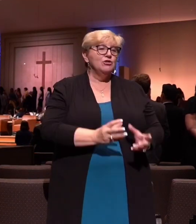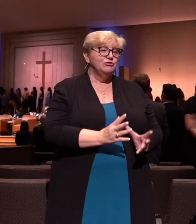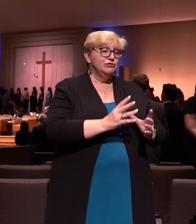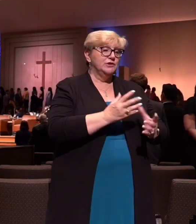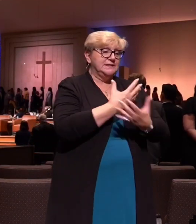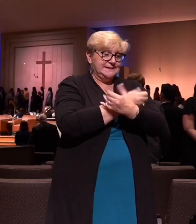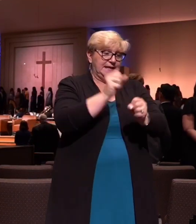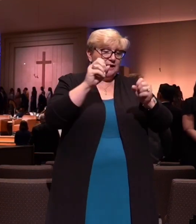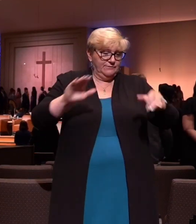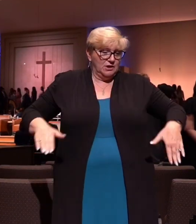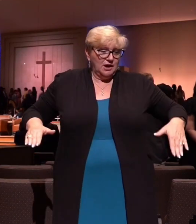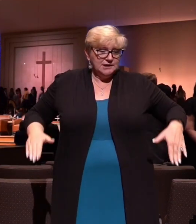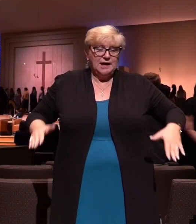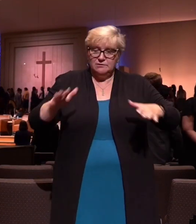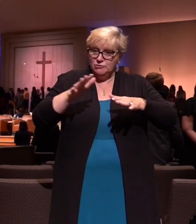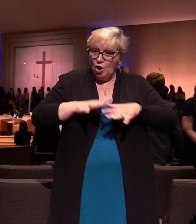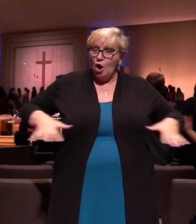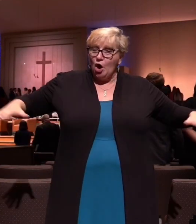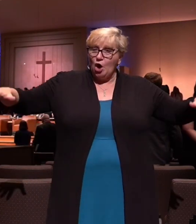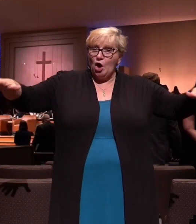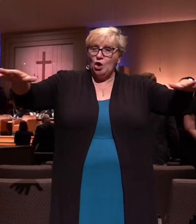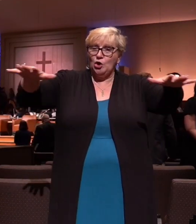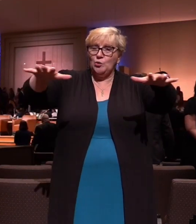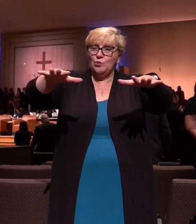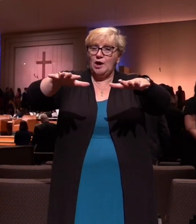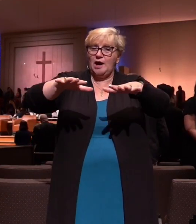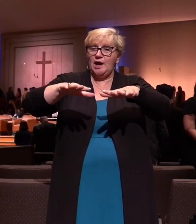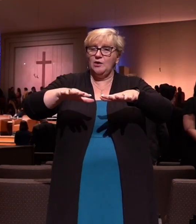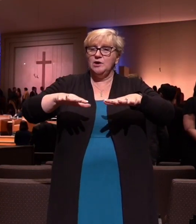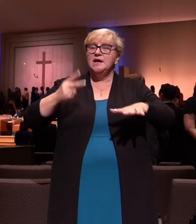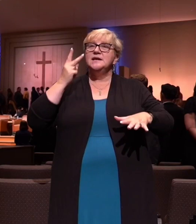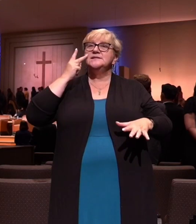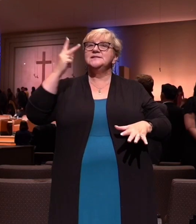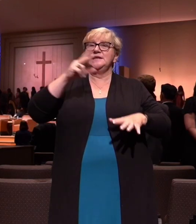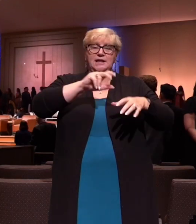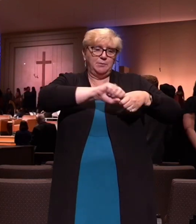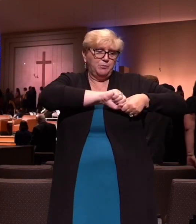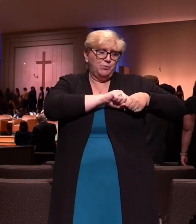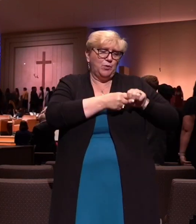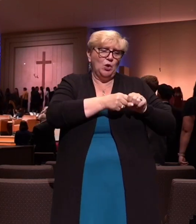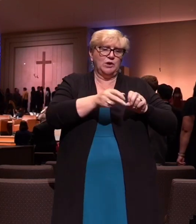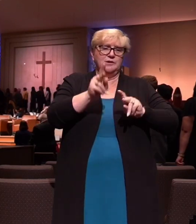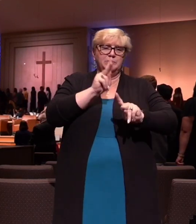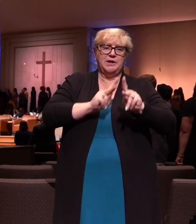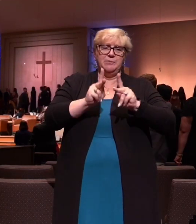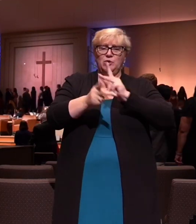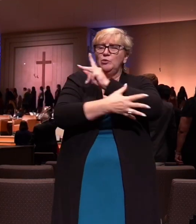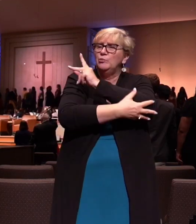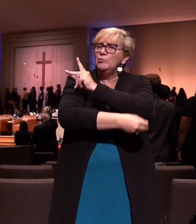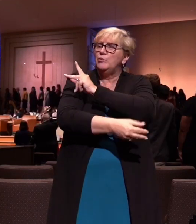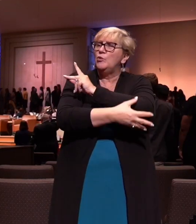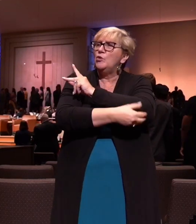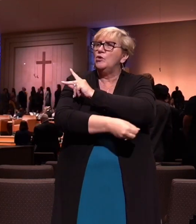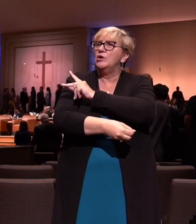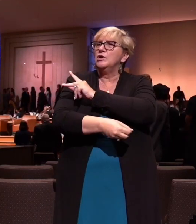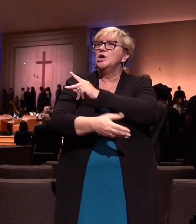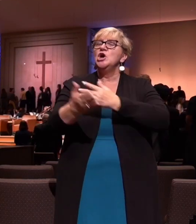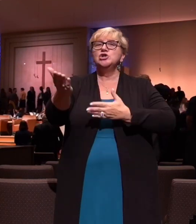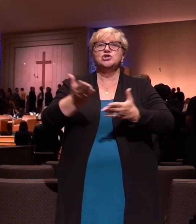around you. See the broken, see the poor. Serve with hunger,